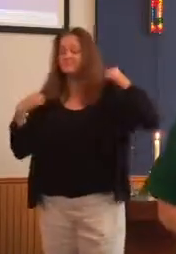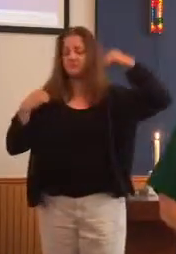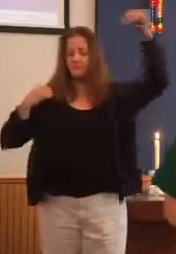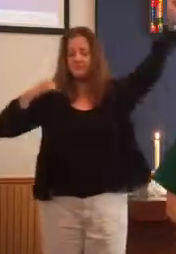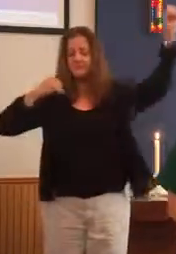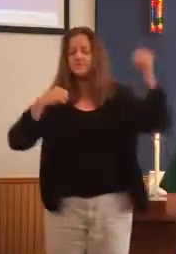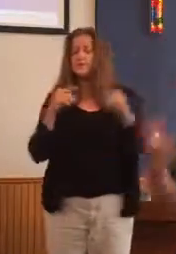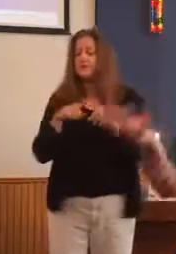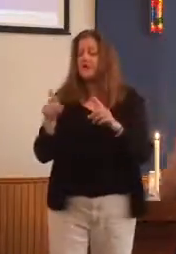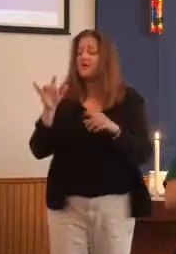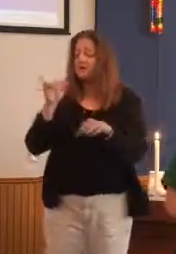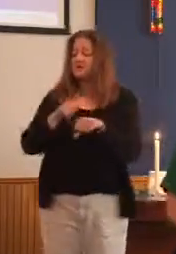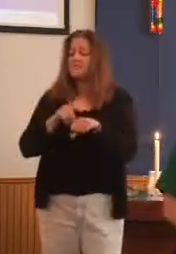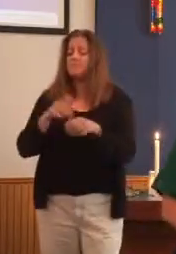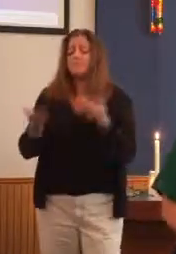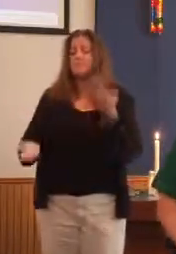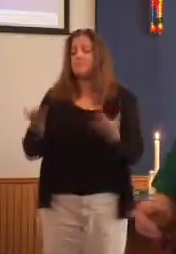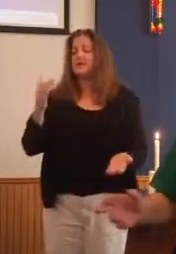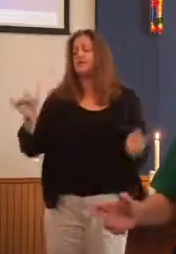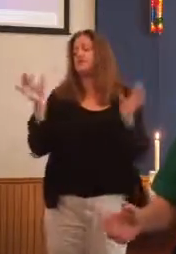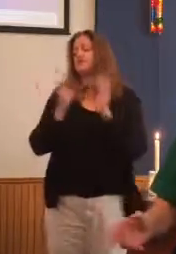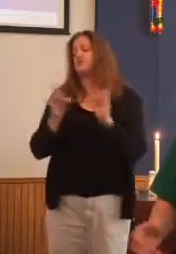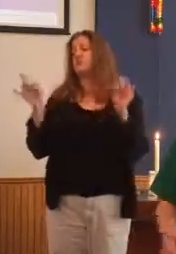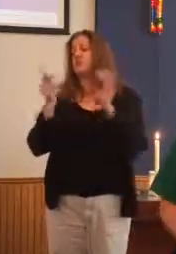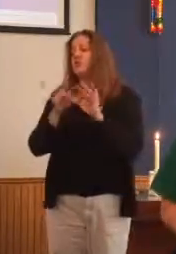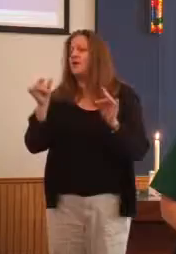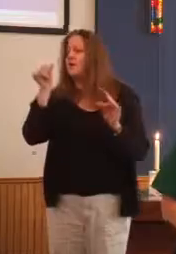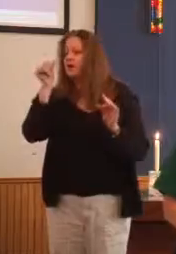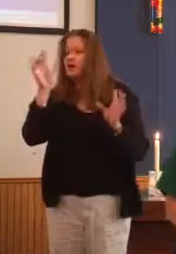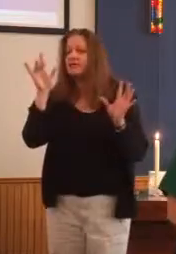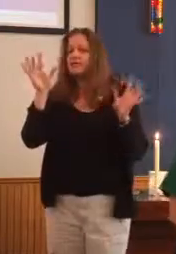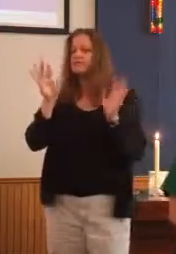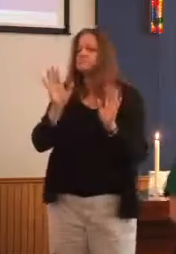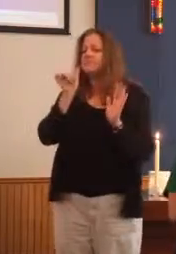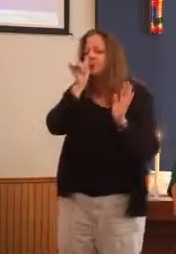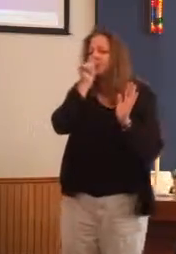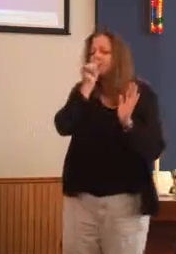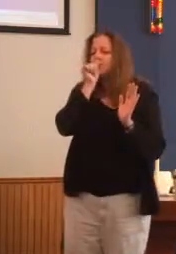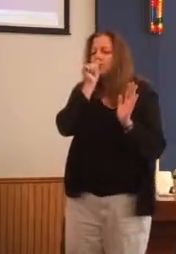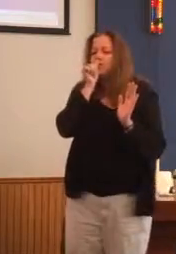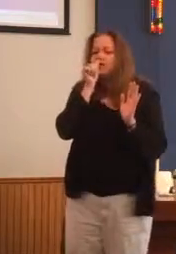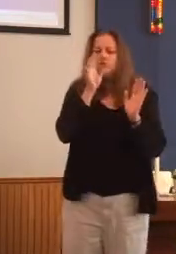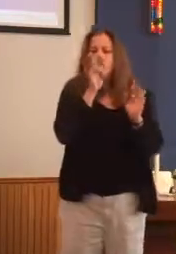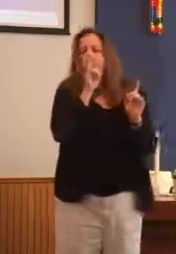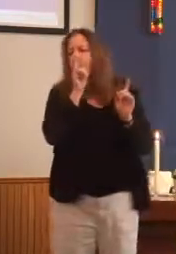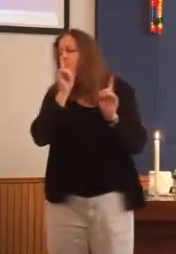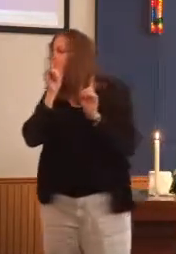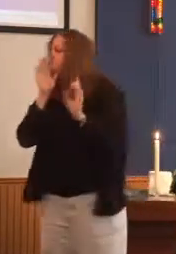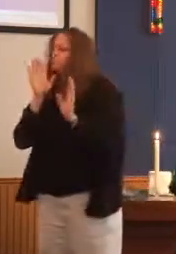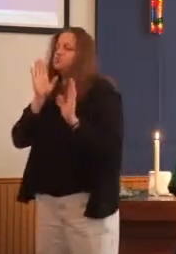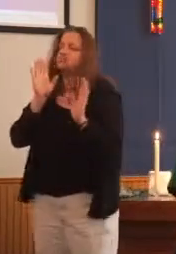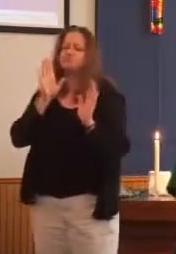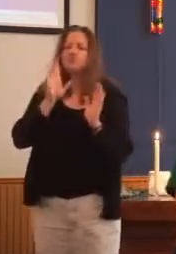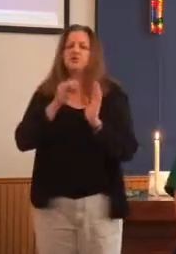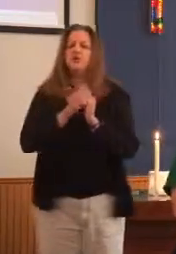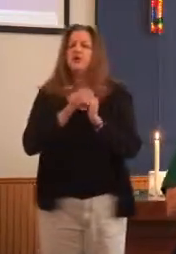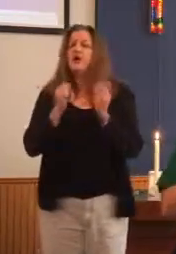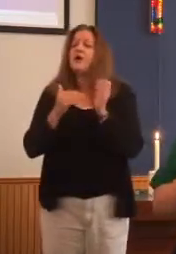you know, maybe this story is about keeping confidences. You know, how often do we